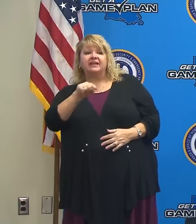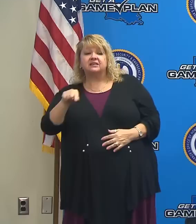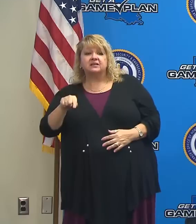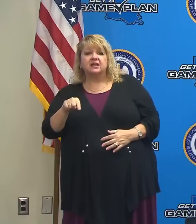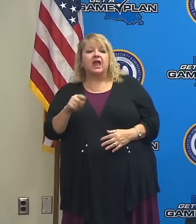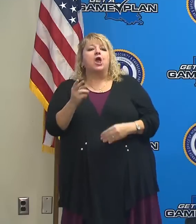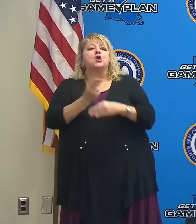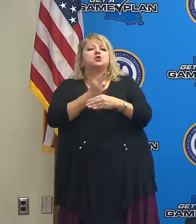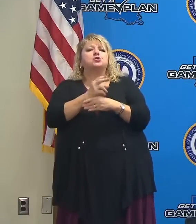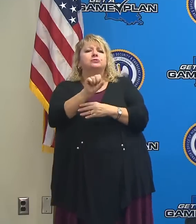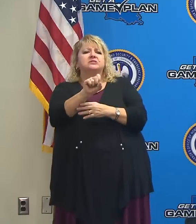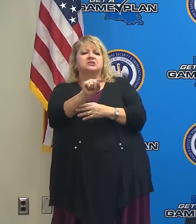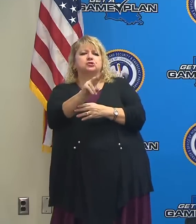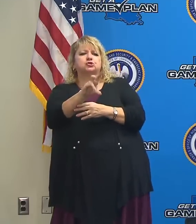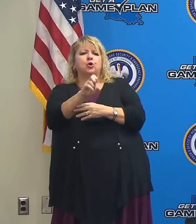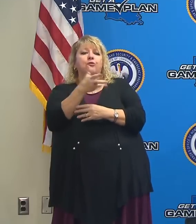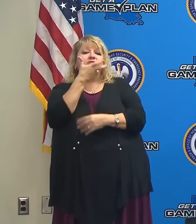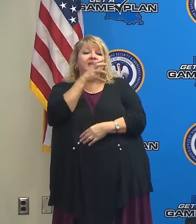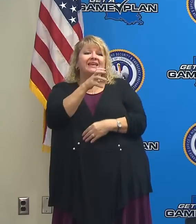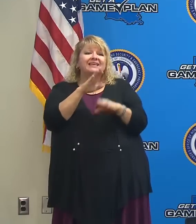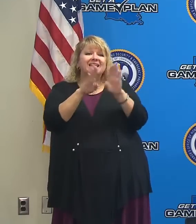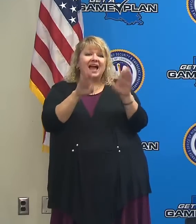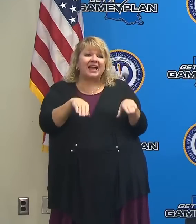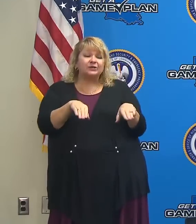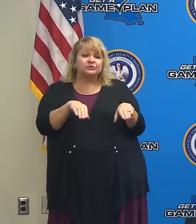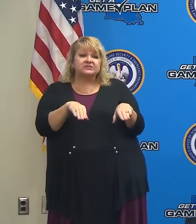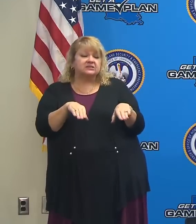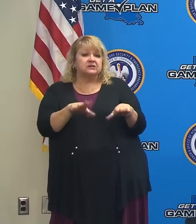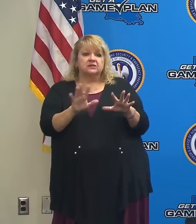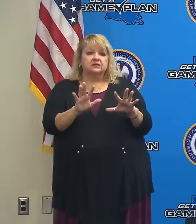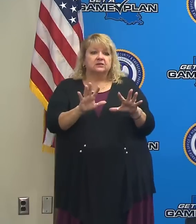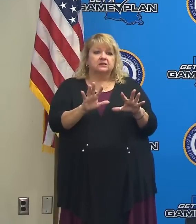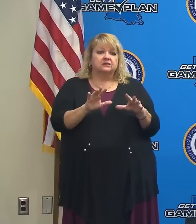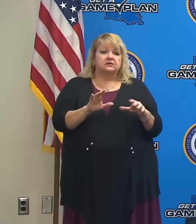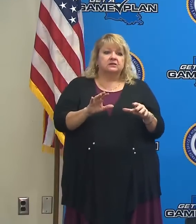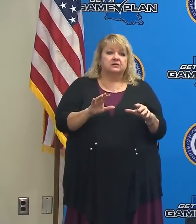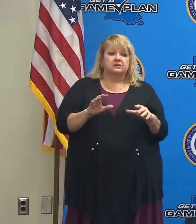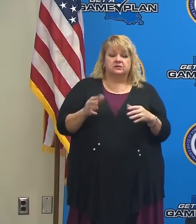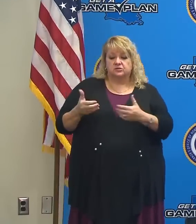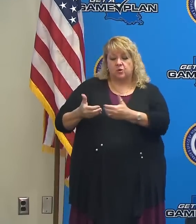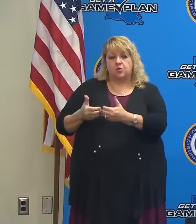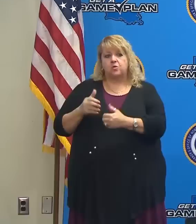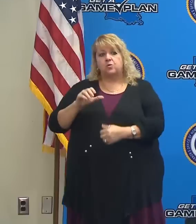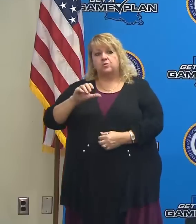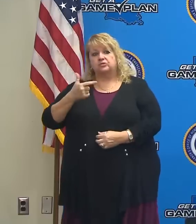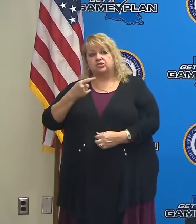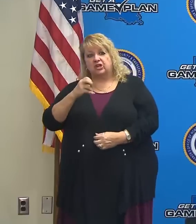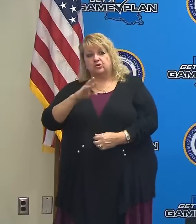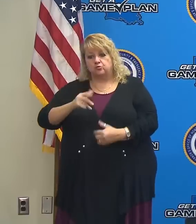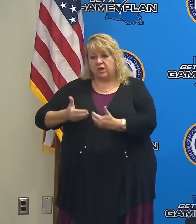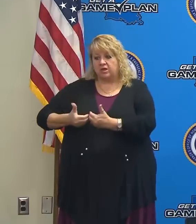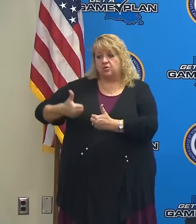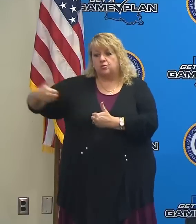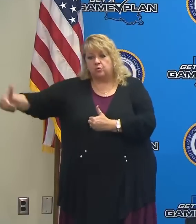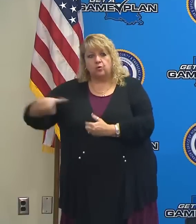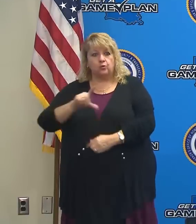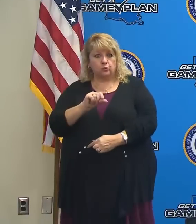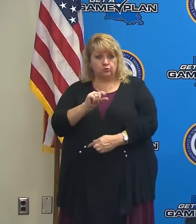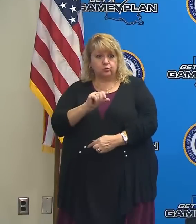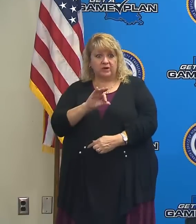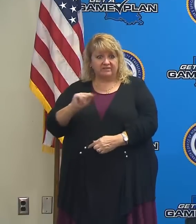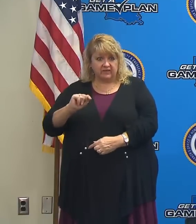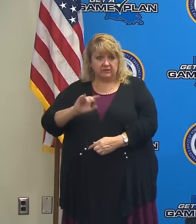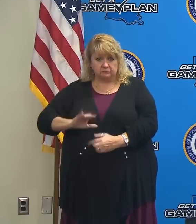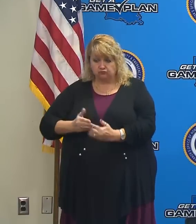to heat your house or any other type of cooling. The other preventable death that we see every